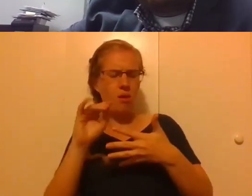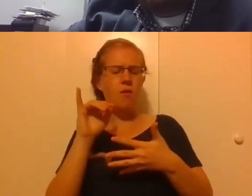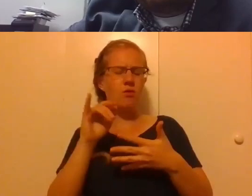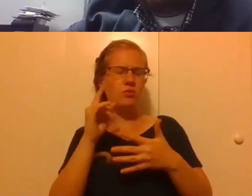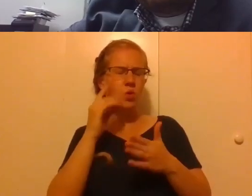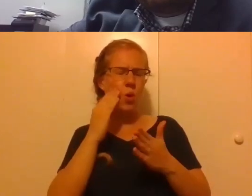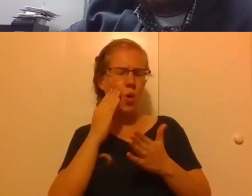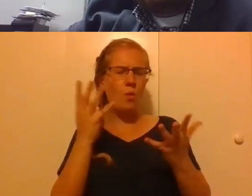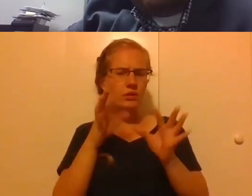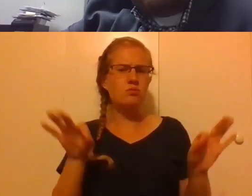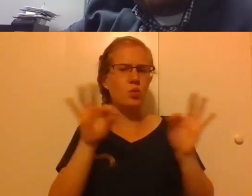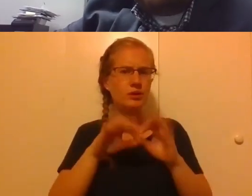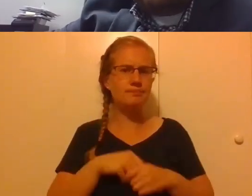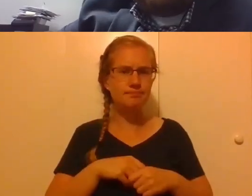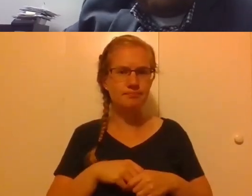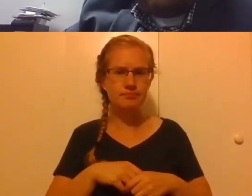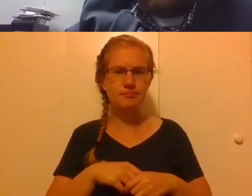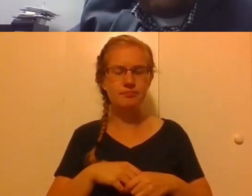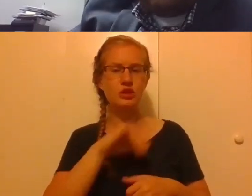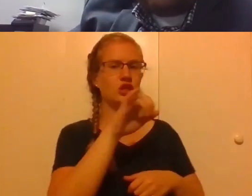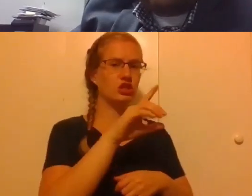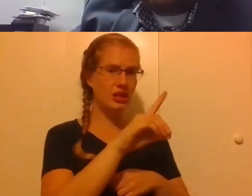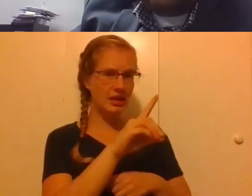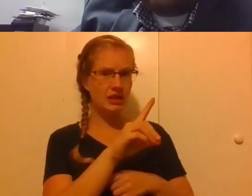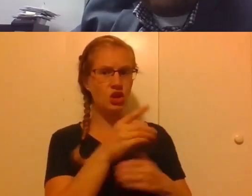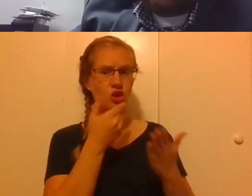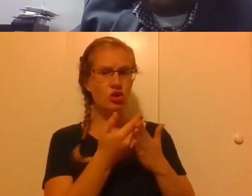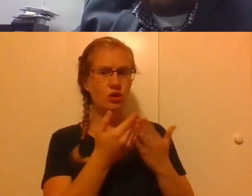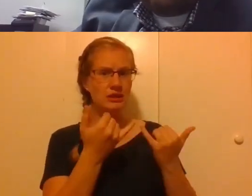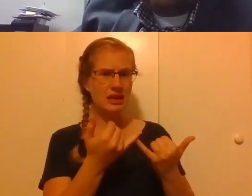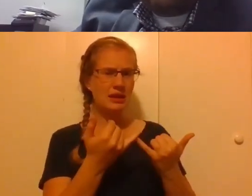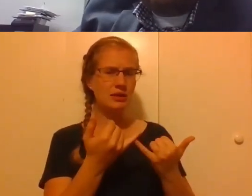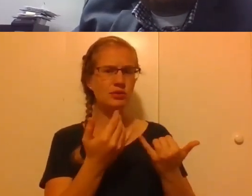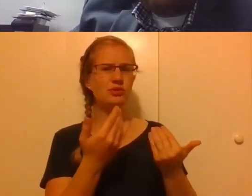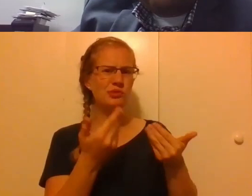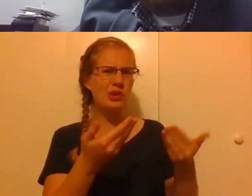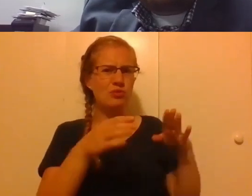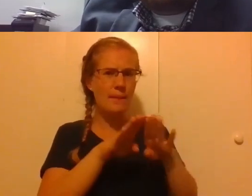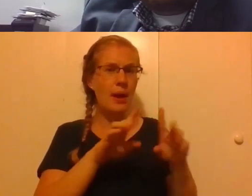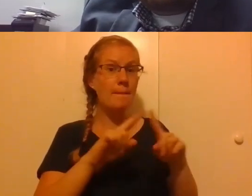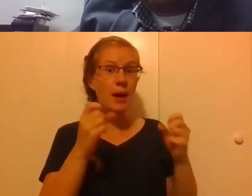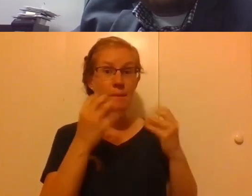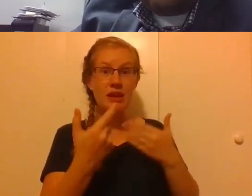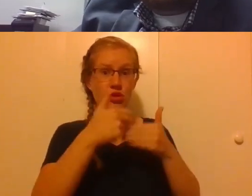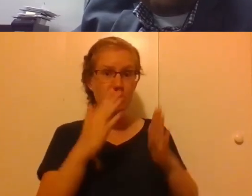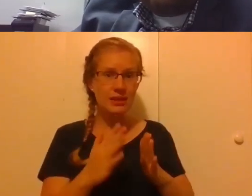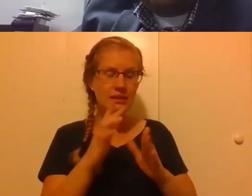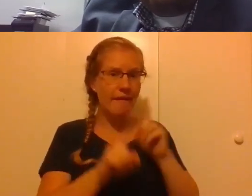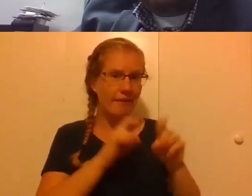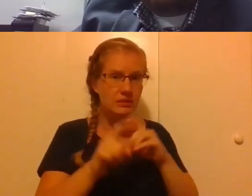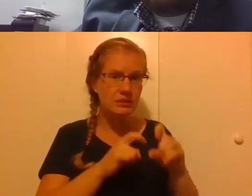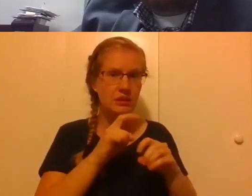That's right. Yeah. That, that may be a good place for us to begin to wrap up, but there have been a number of participants, Archbishop, who have asked